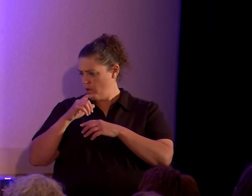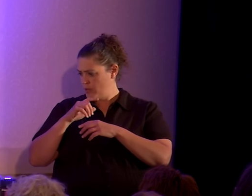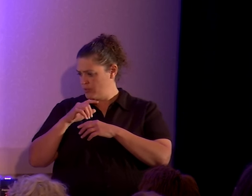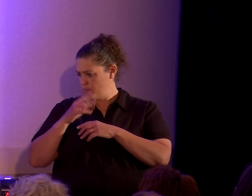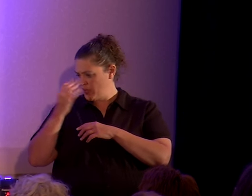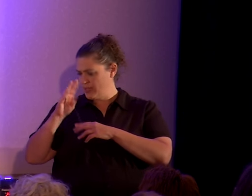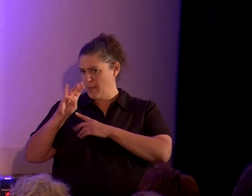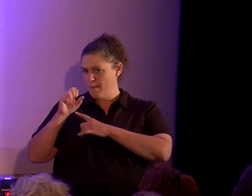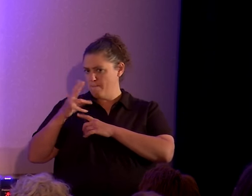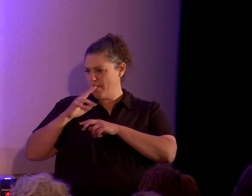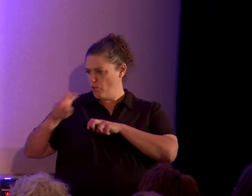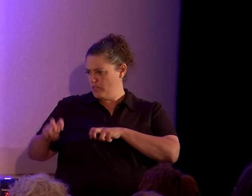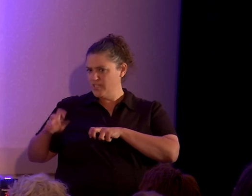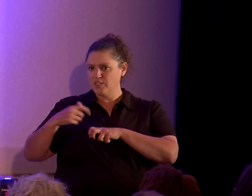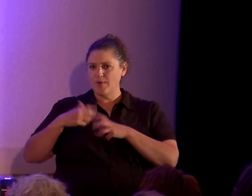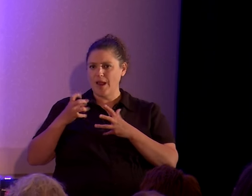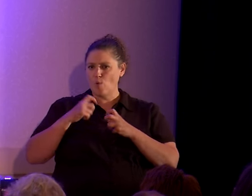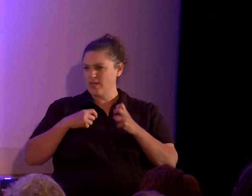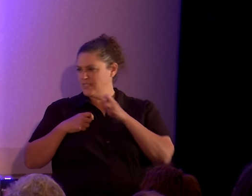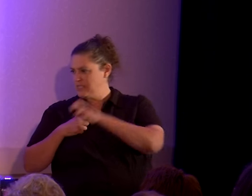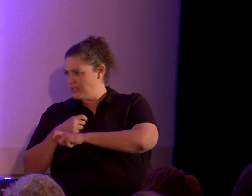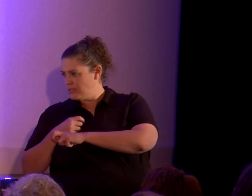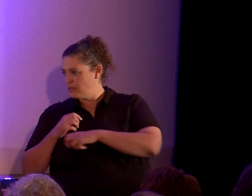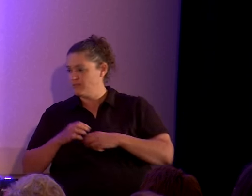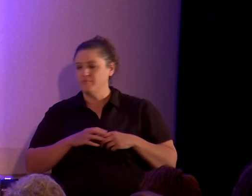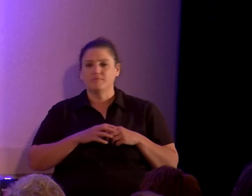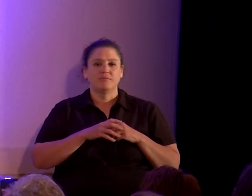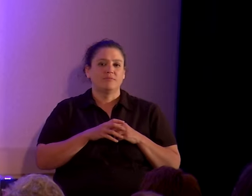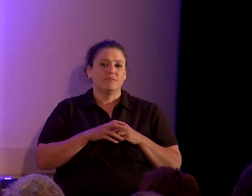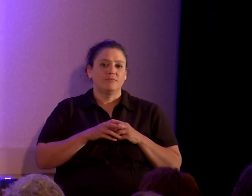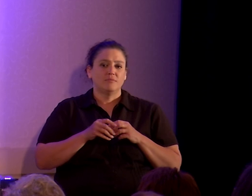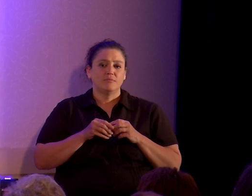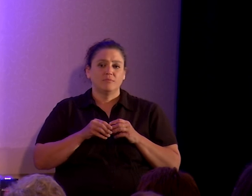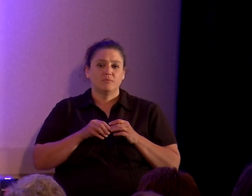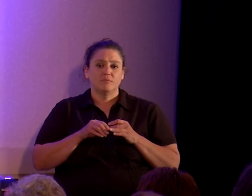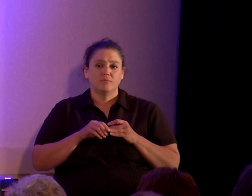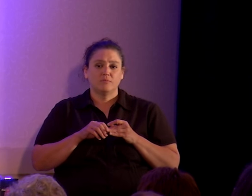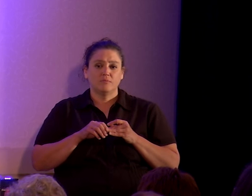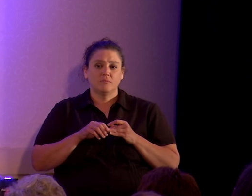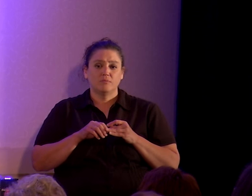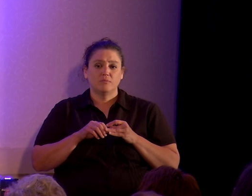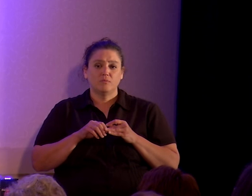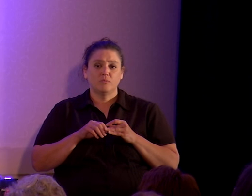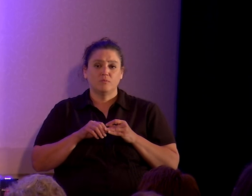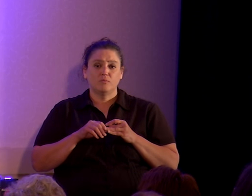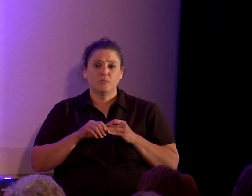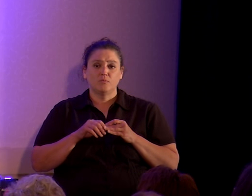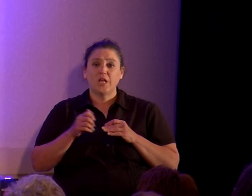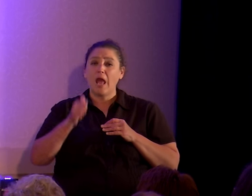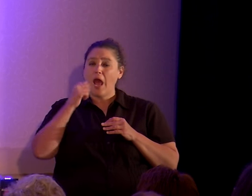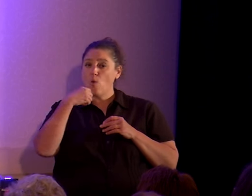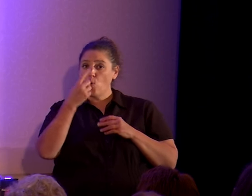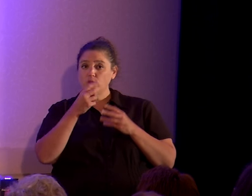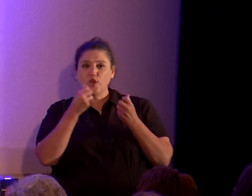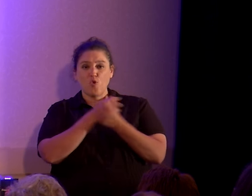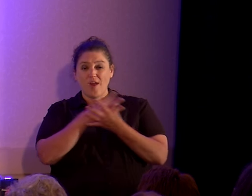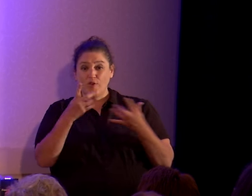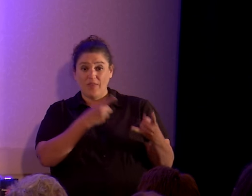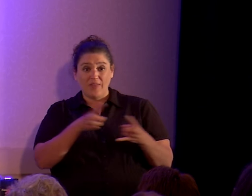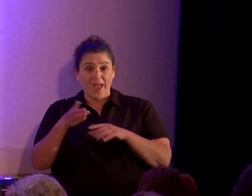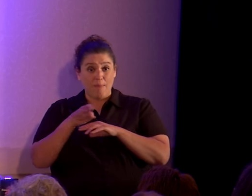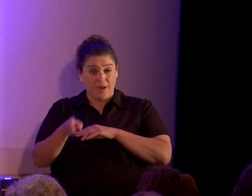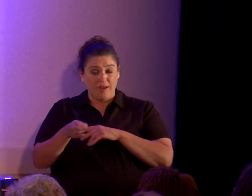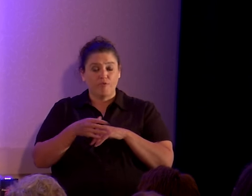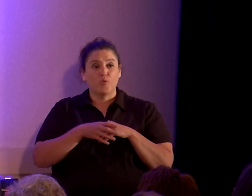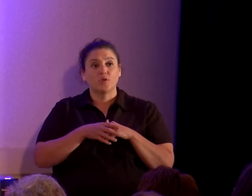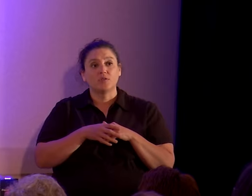and would reach over and go, oh, I won't tell everything that happened afterwards. There were